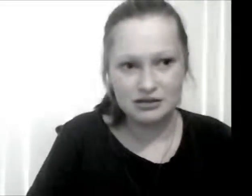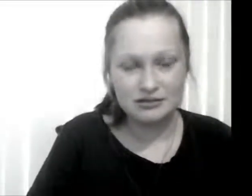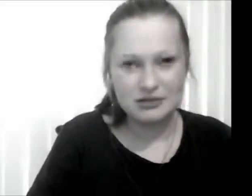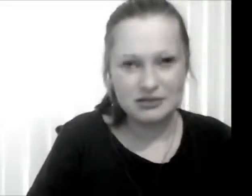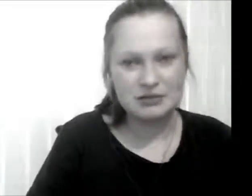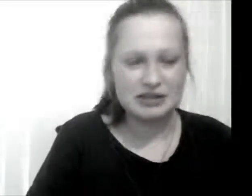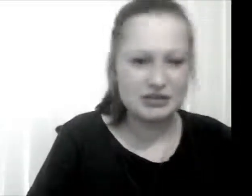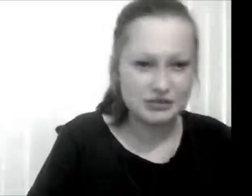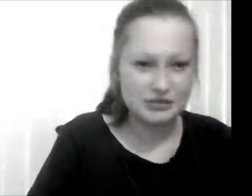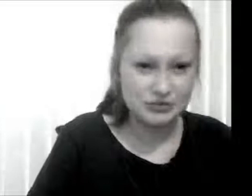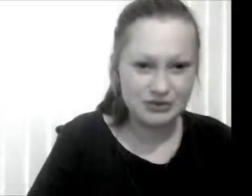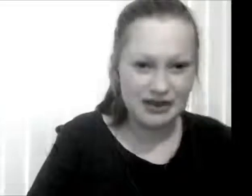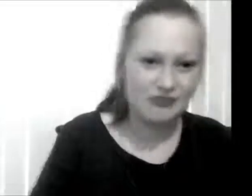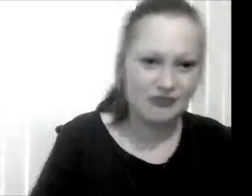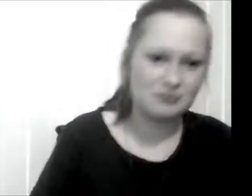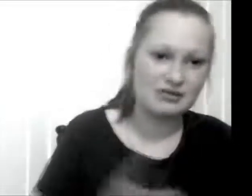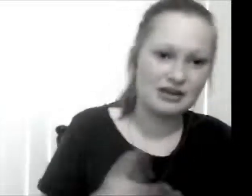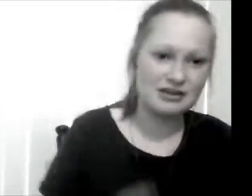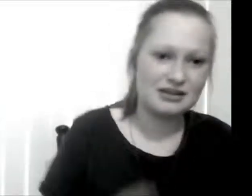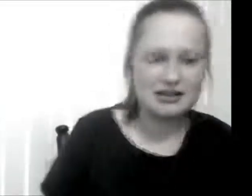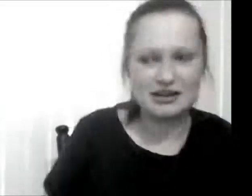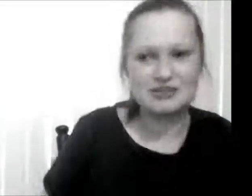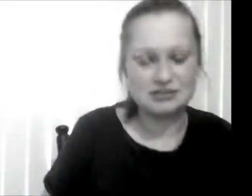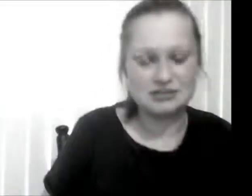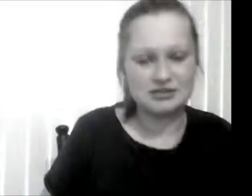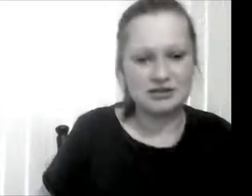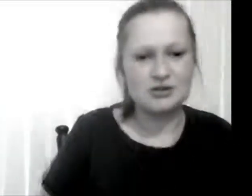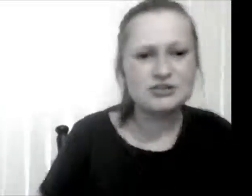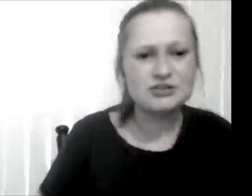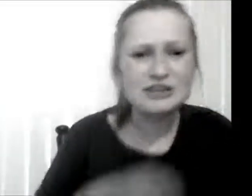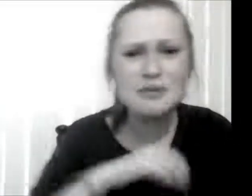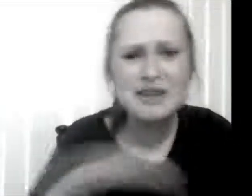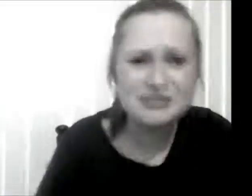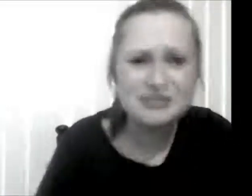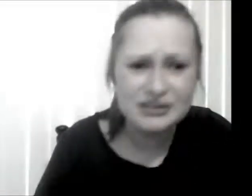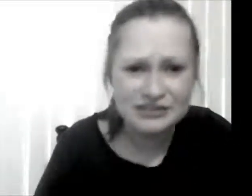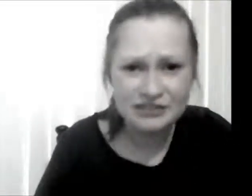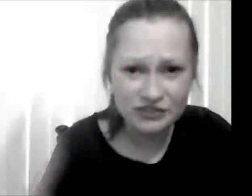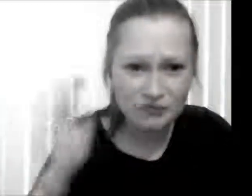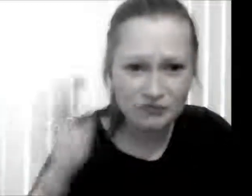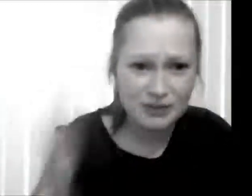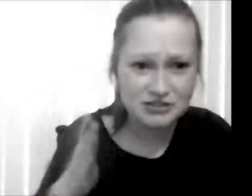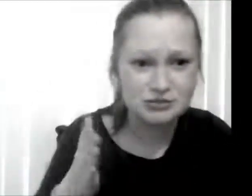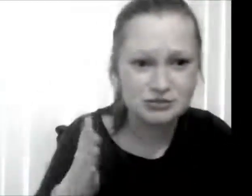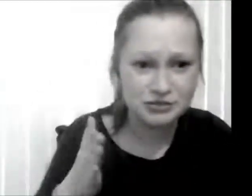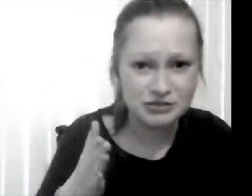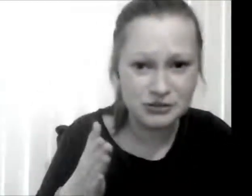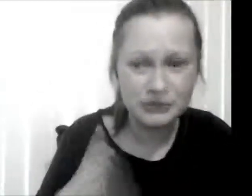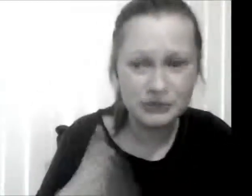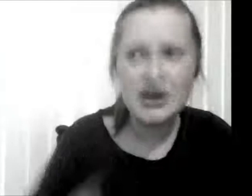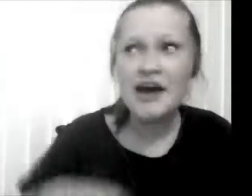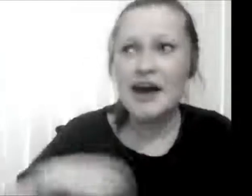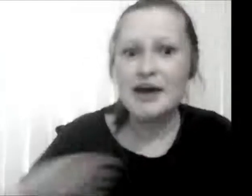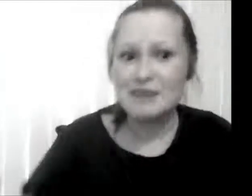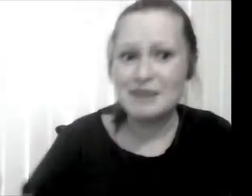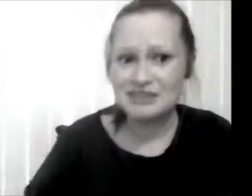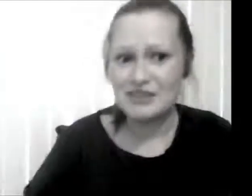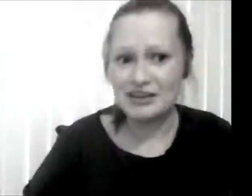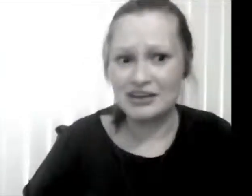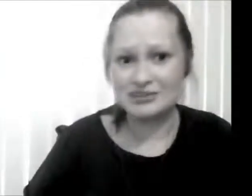That's why we're thinking of the zoo because they have them there and I can just also because they've got massive hills. If you've been to Taronga Zoo how massive are the hills?